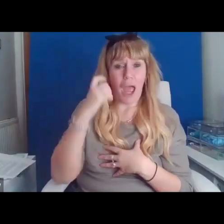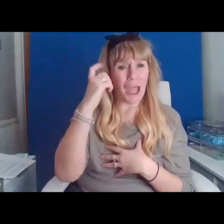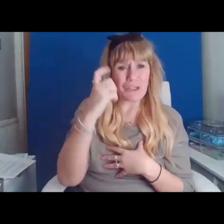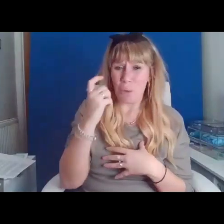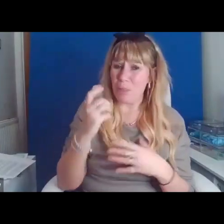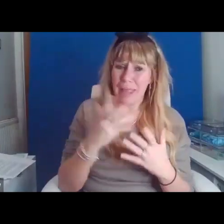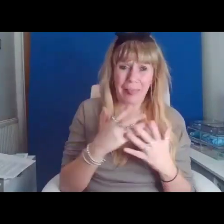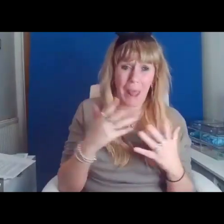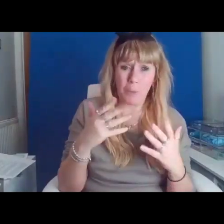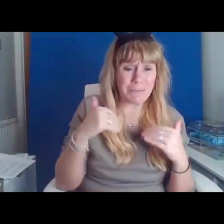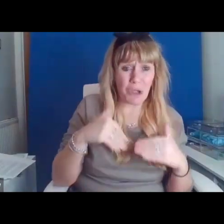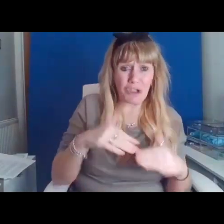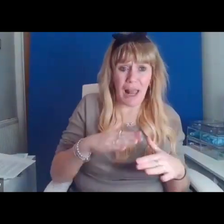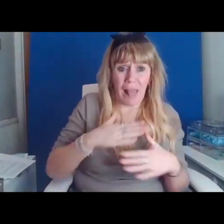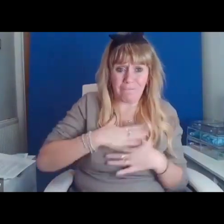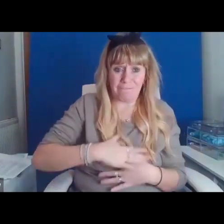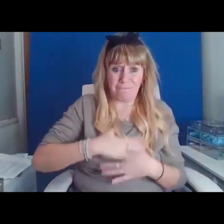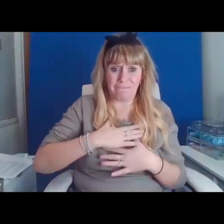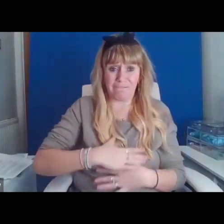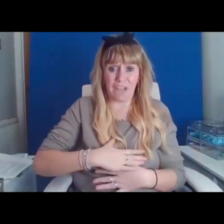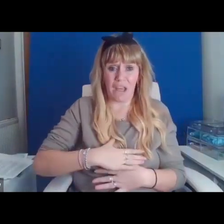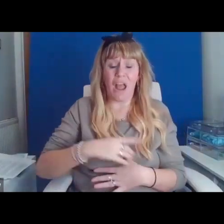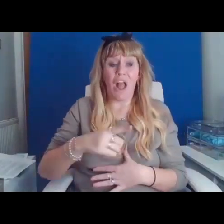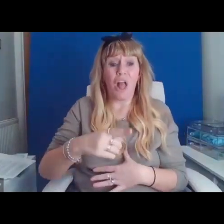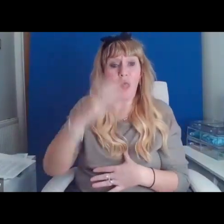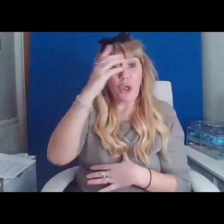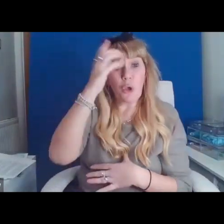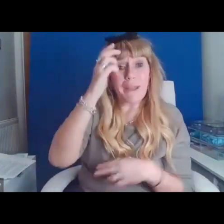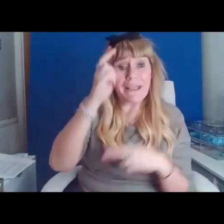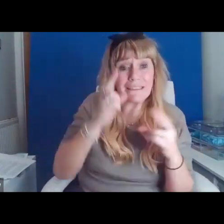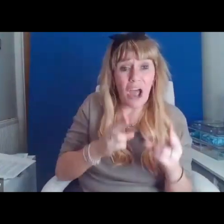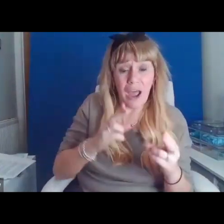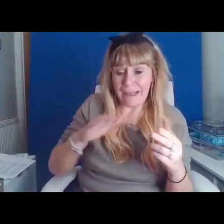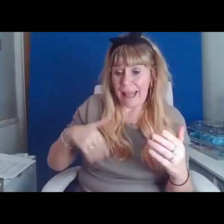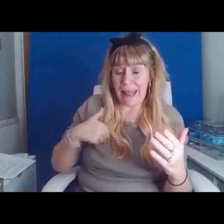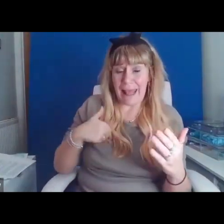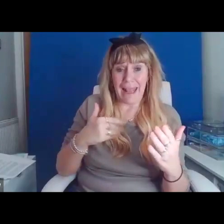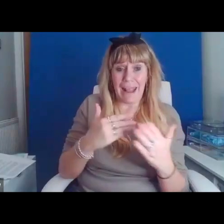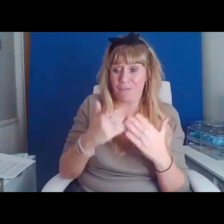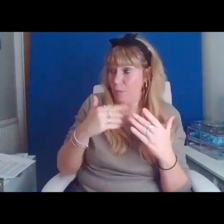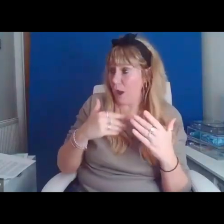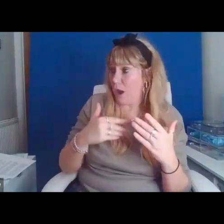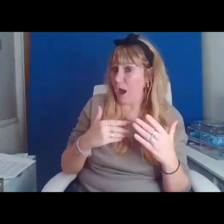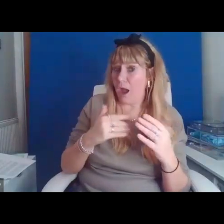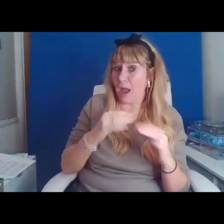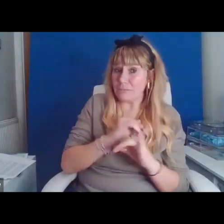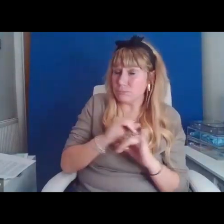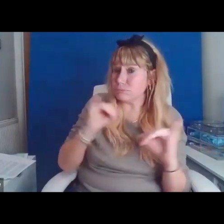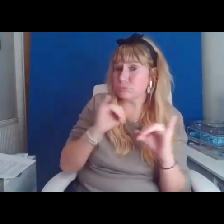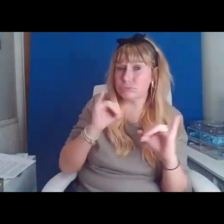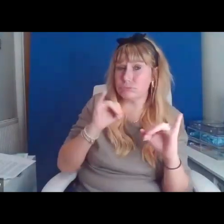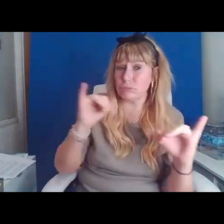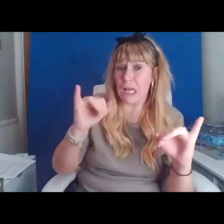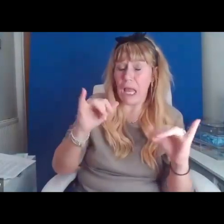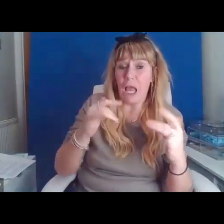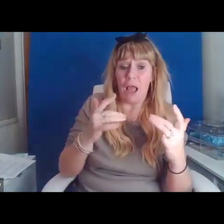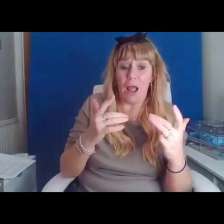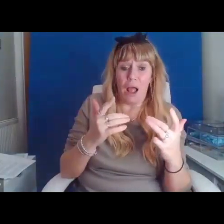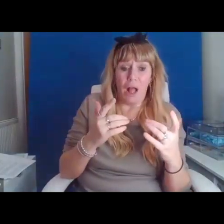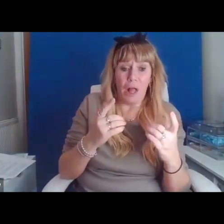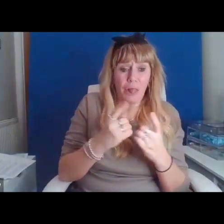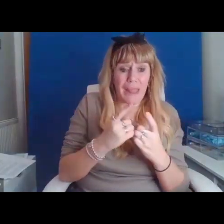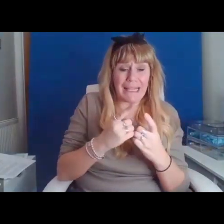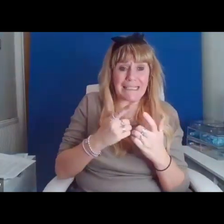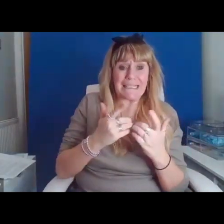The Queen died leaving behind a trail of atrocities, monstrous oddities that stain our